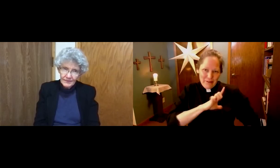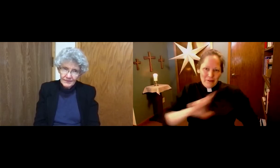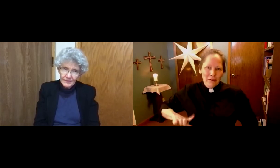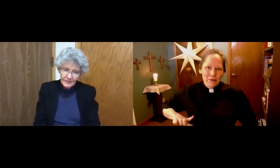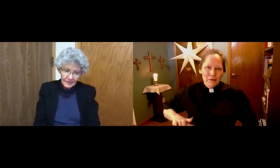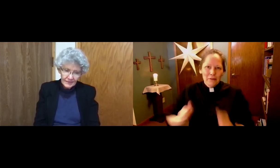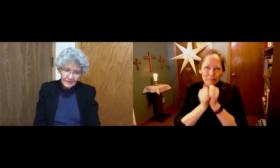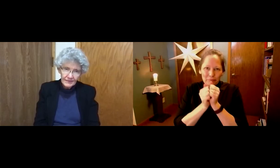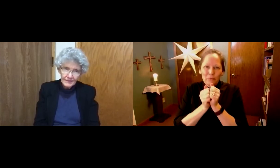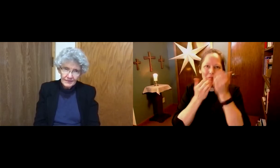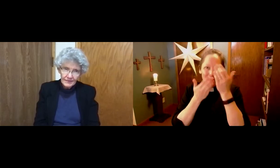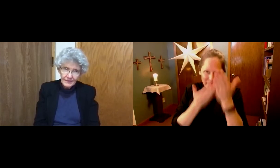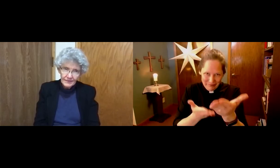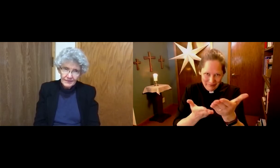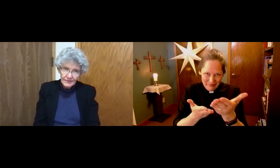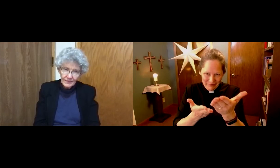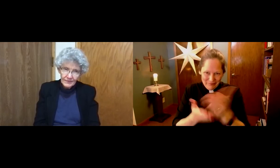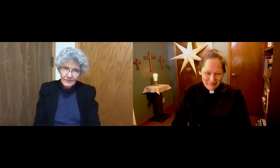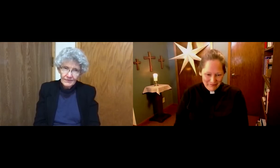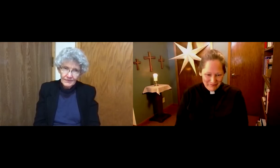The peace of the Lord be with you always.